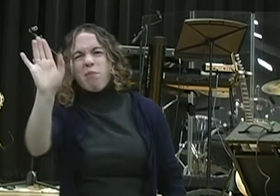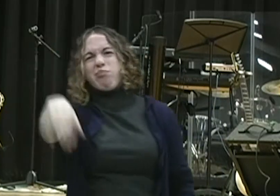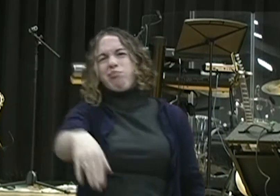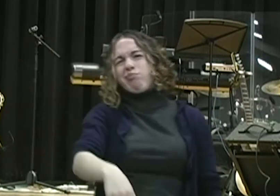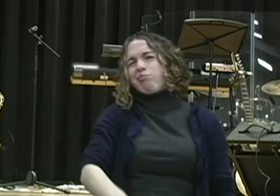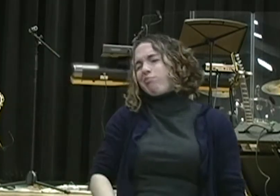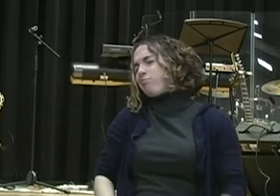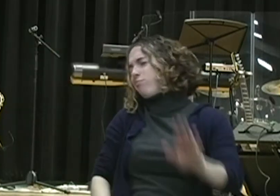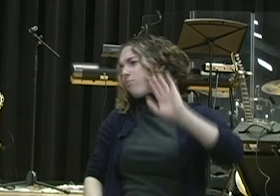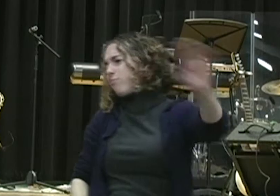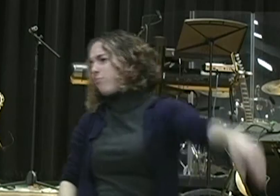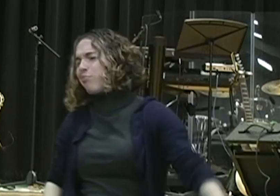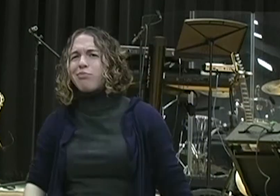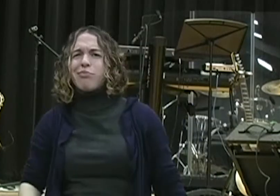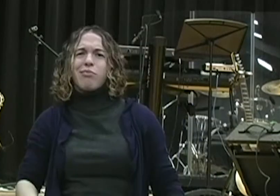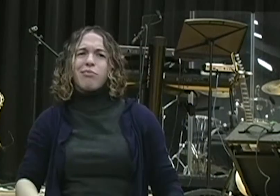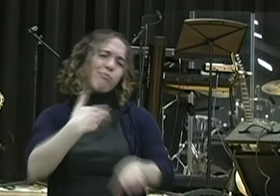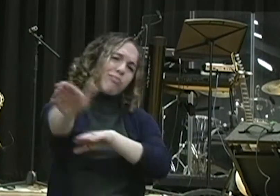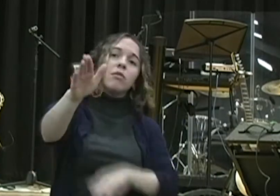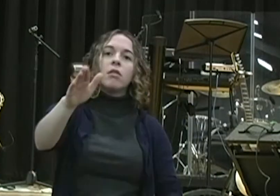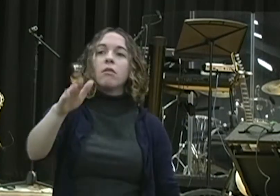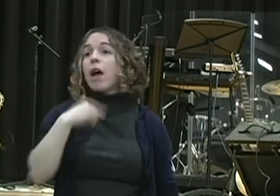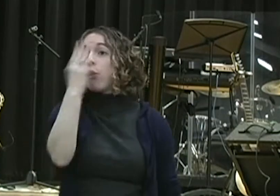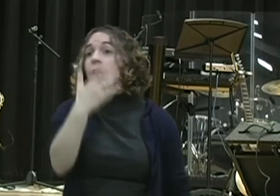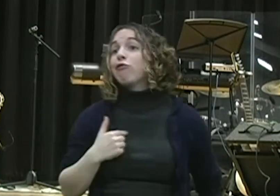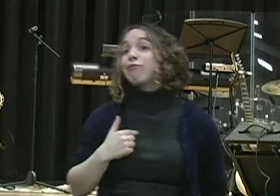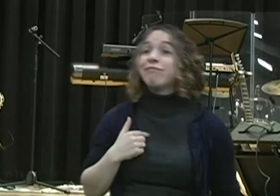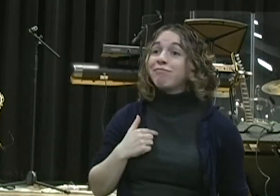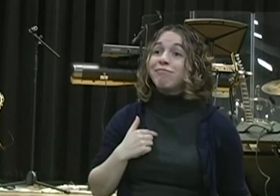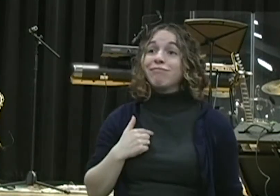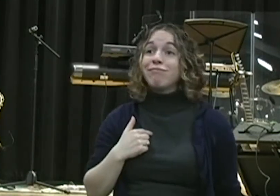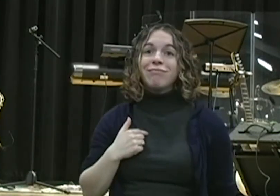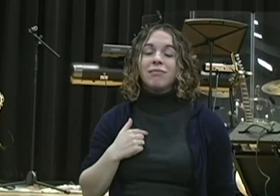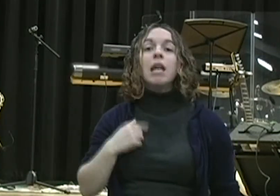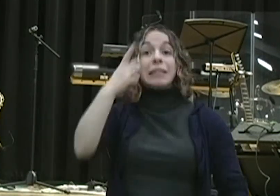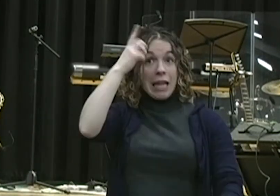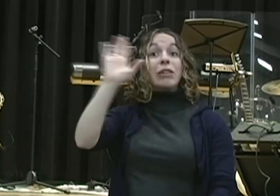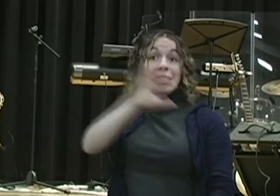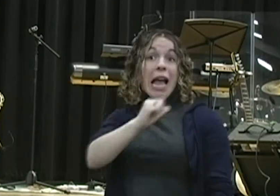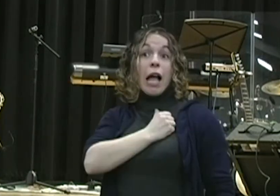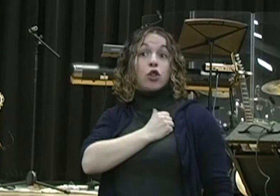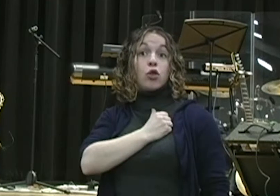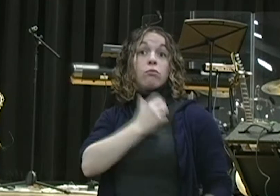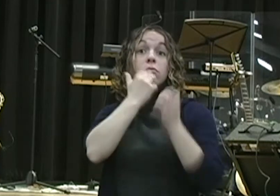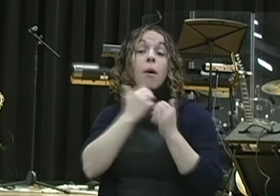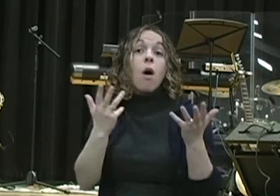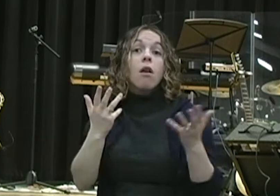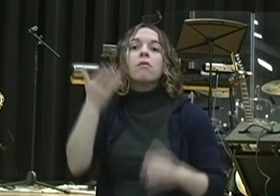God. Daniel was that kind of guy. Hallelujah. He had deep conviction and